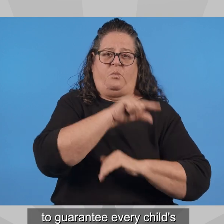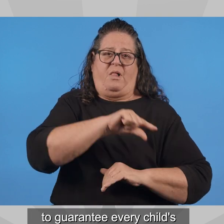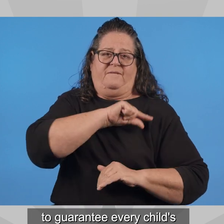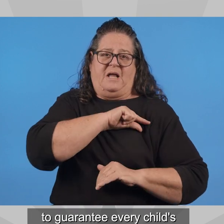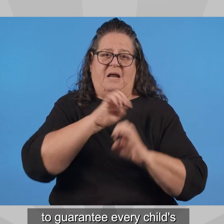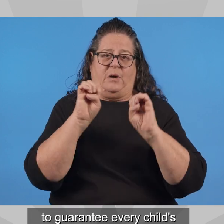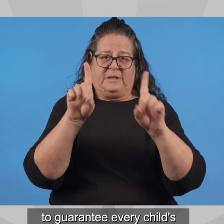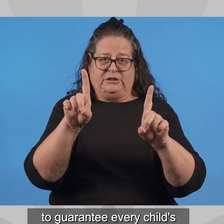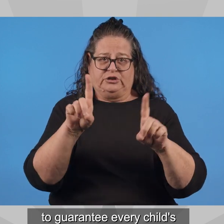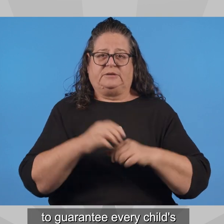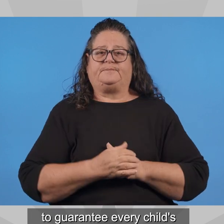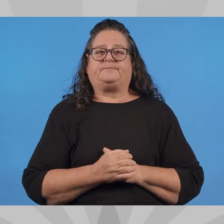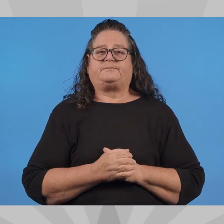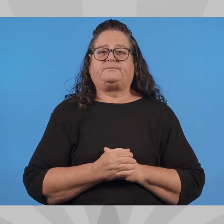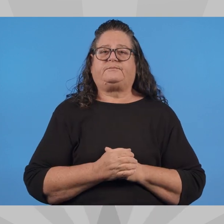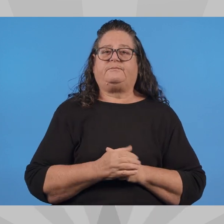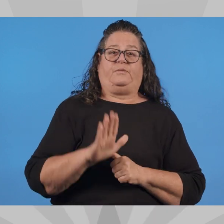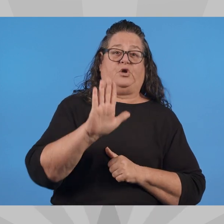to a quality education.